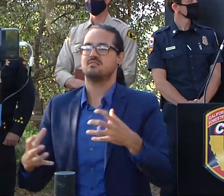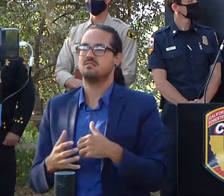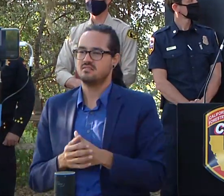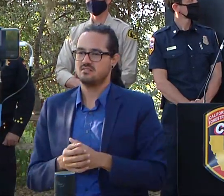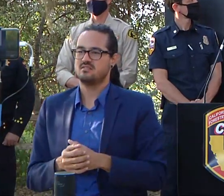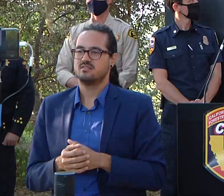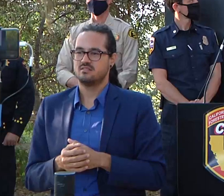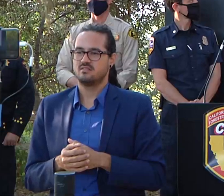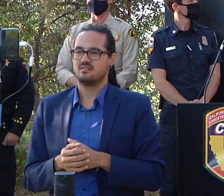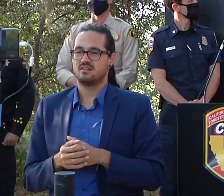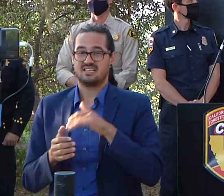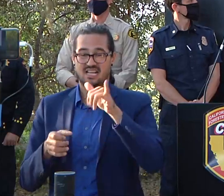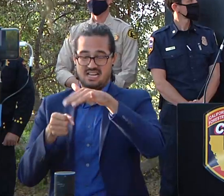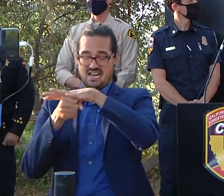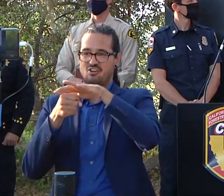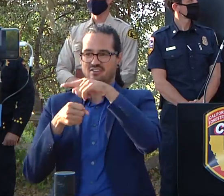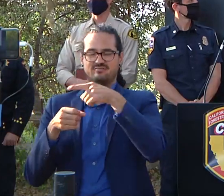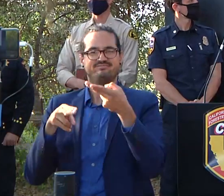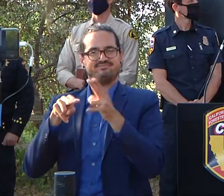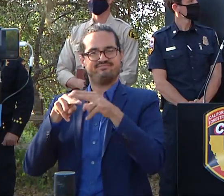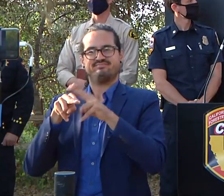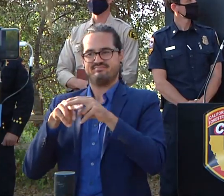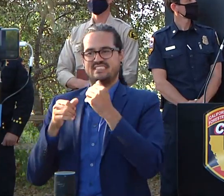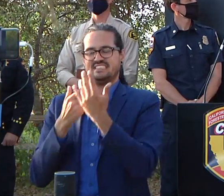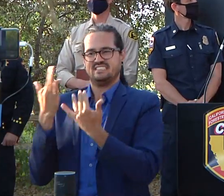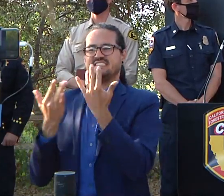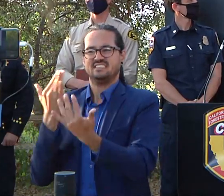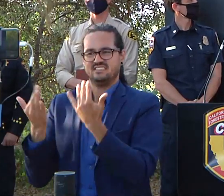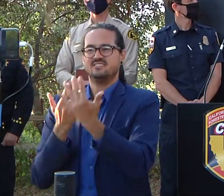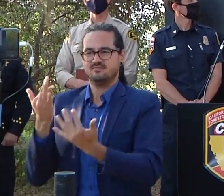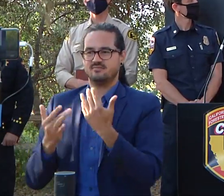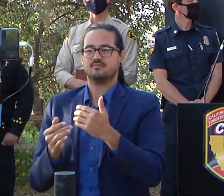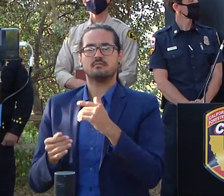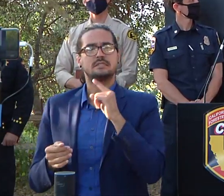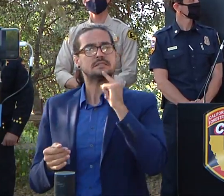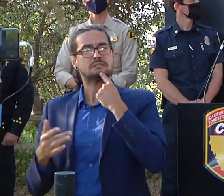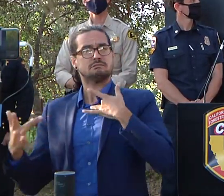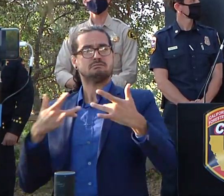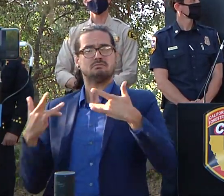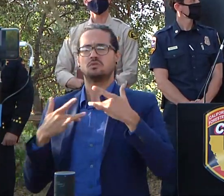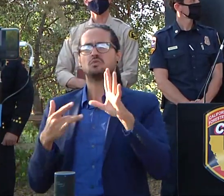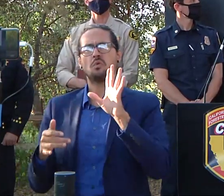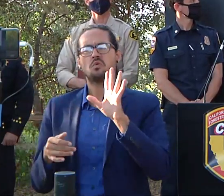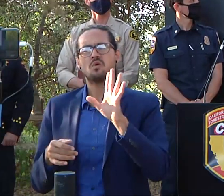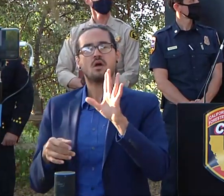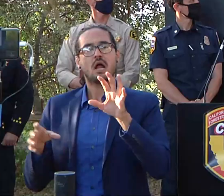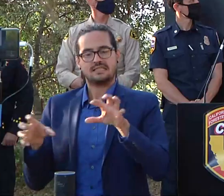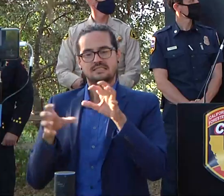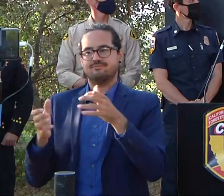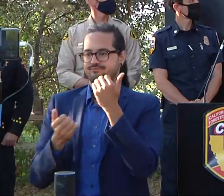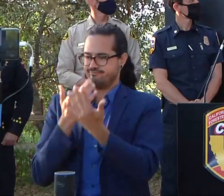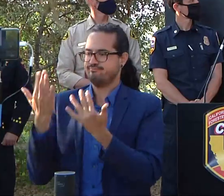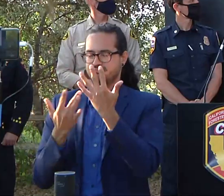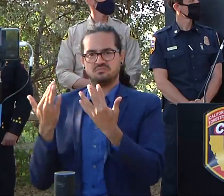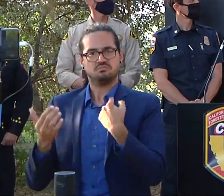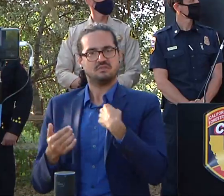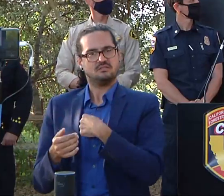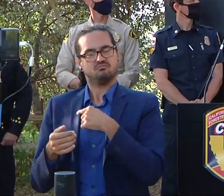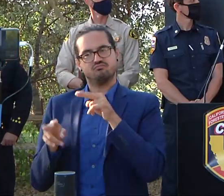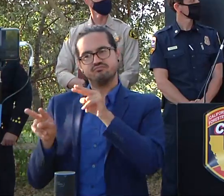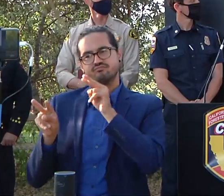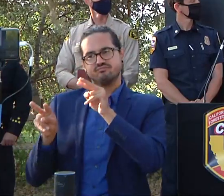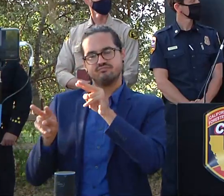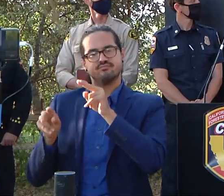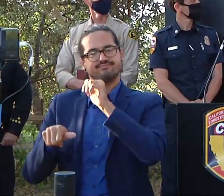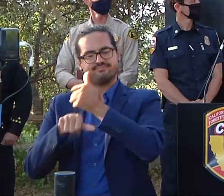more active but nothing significant uh just doing what we wanted to do overall um getting down to our control lines where we could